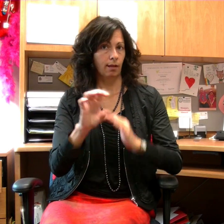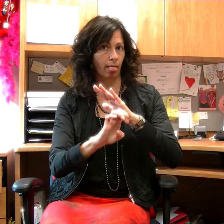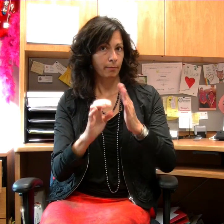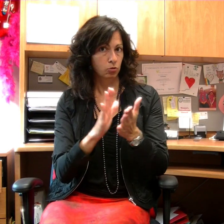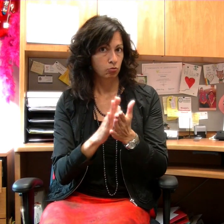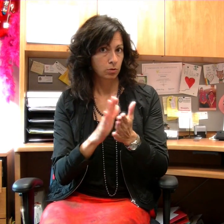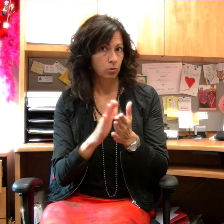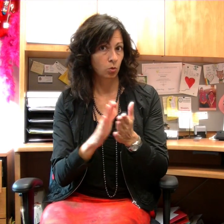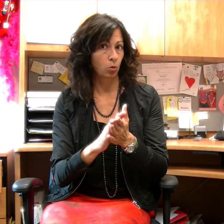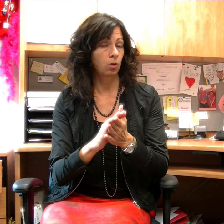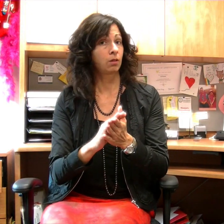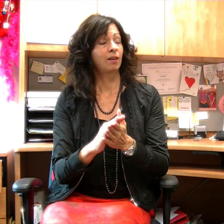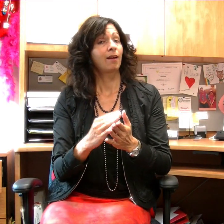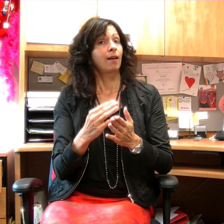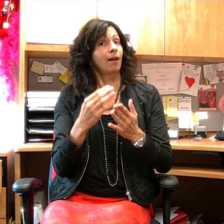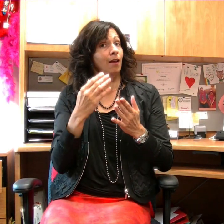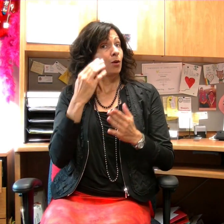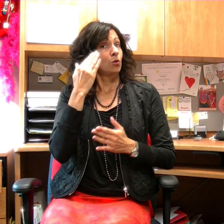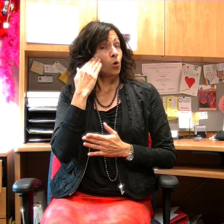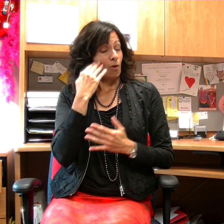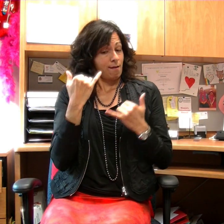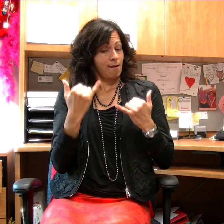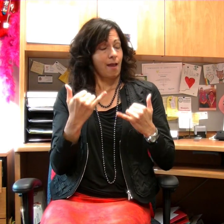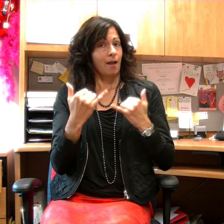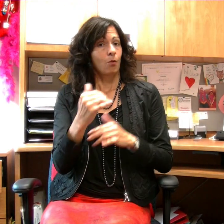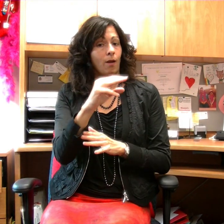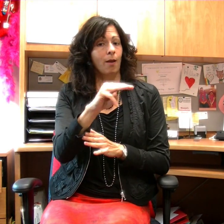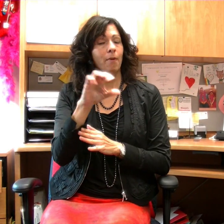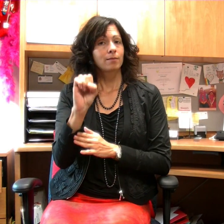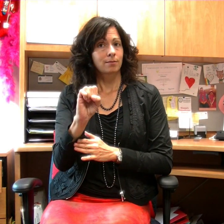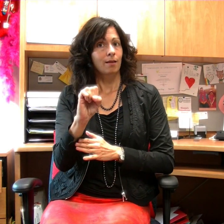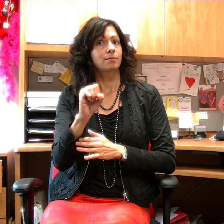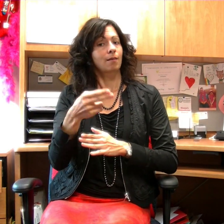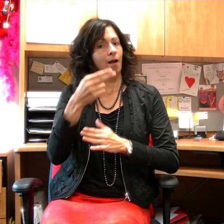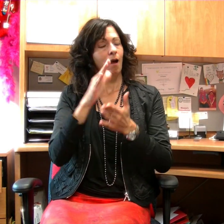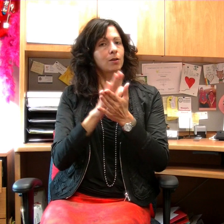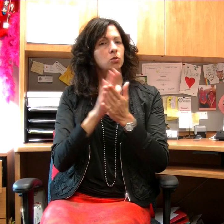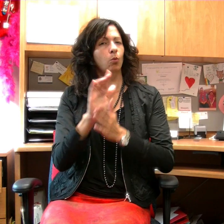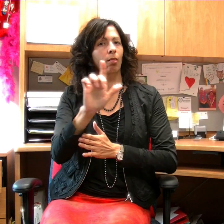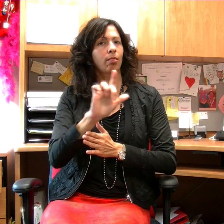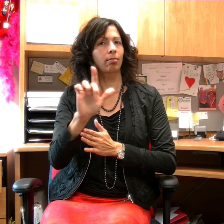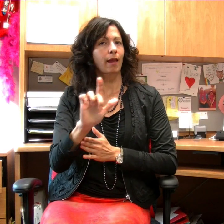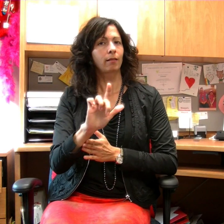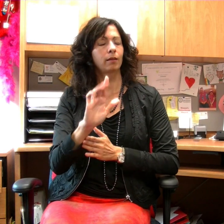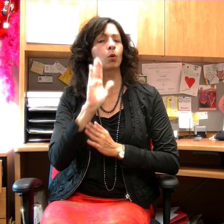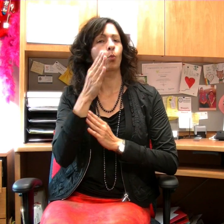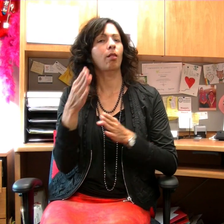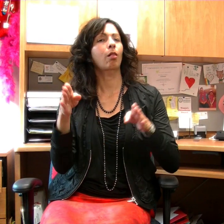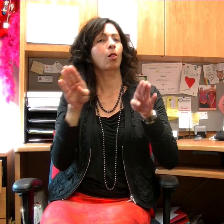school. In the past, we had Uplands Elementary School in Langley and that program closed down.